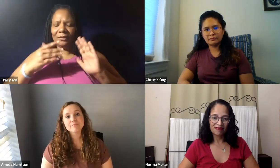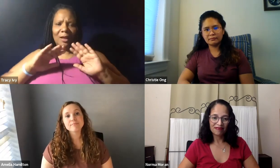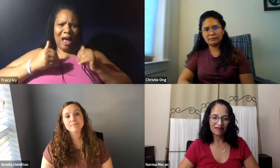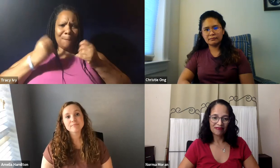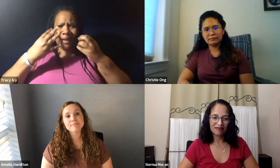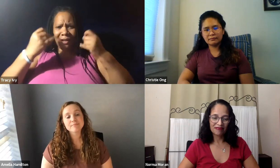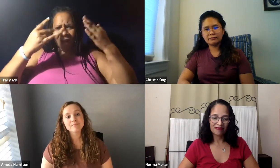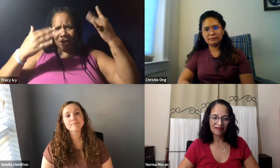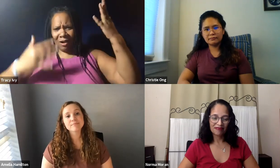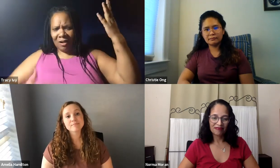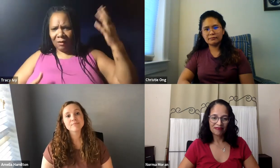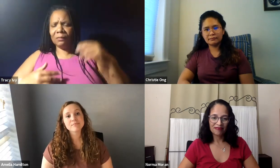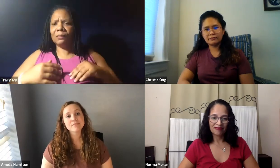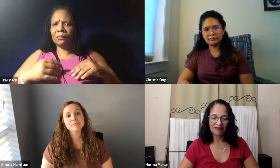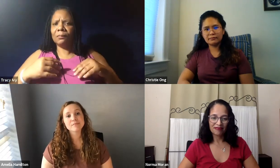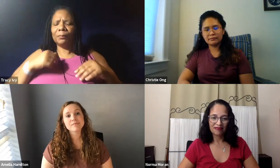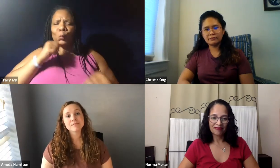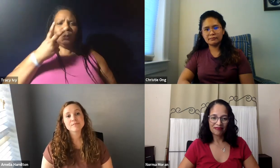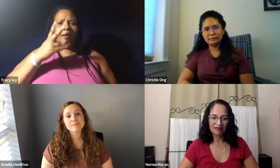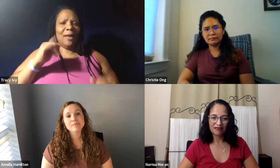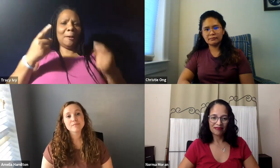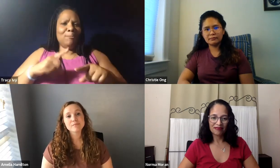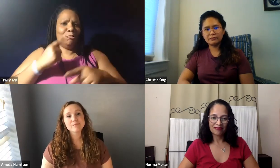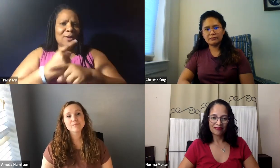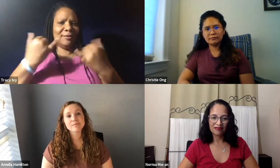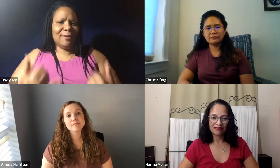occurring. Maybe things that we didn't know were occurring.